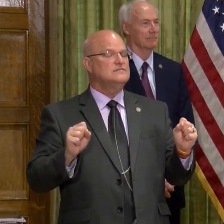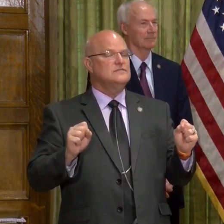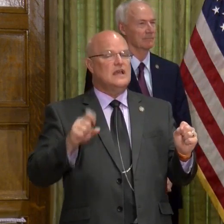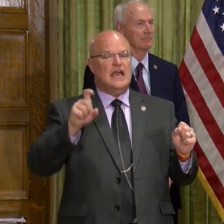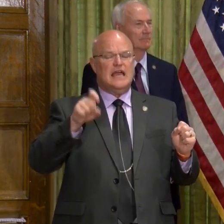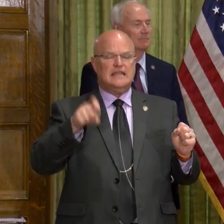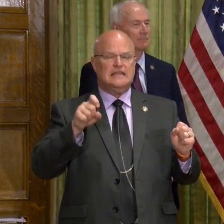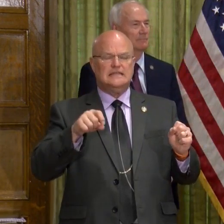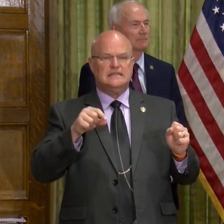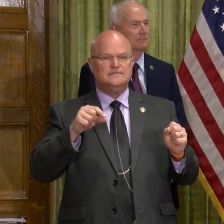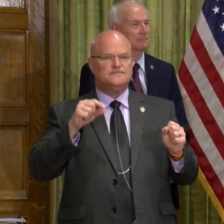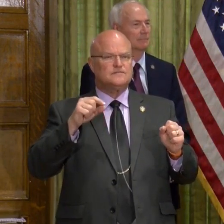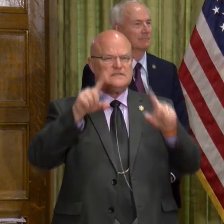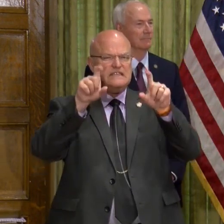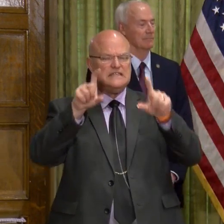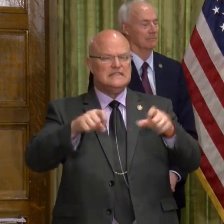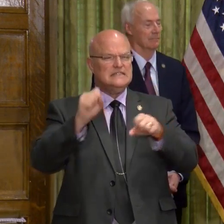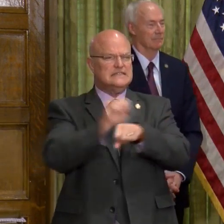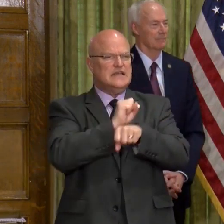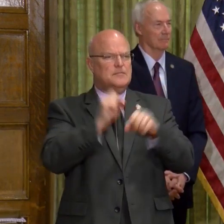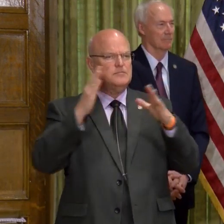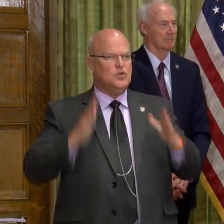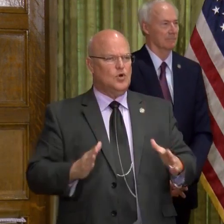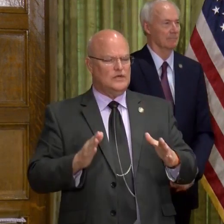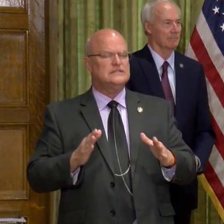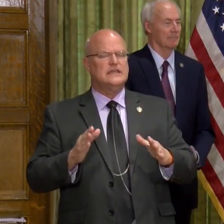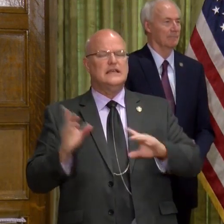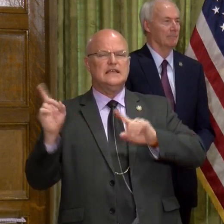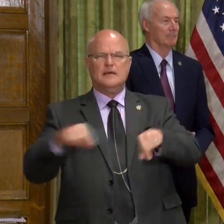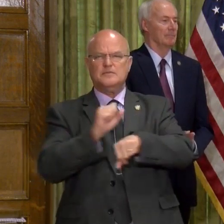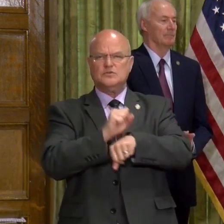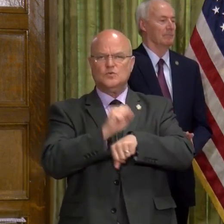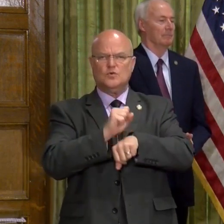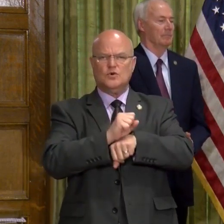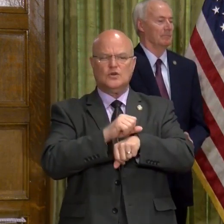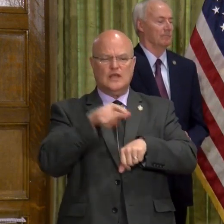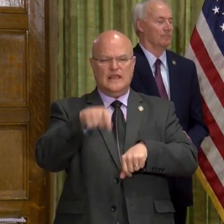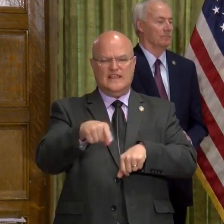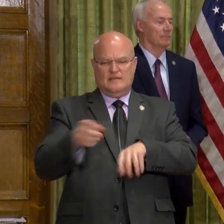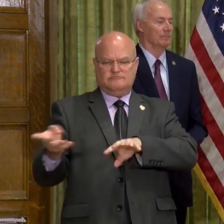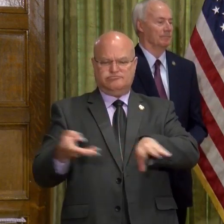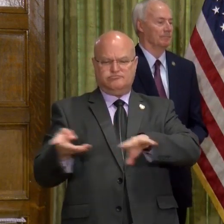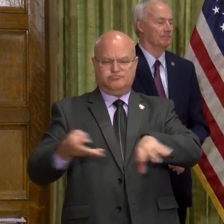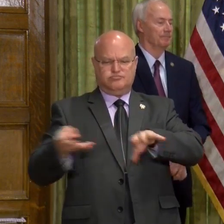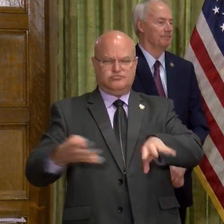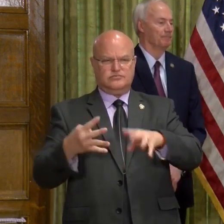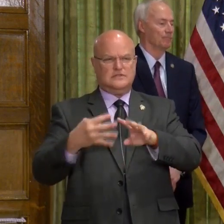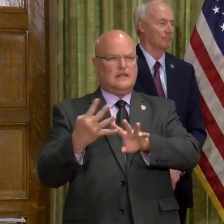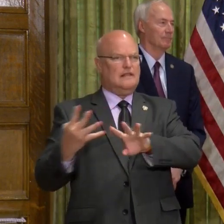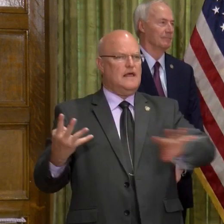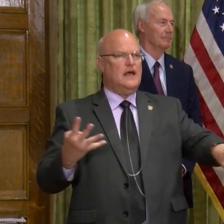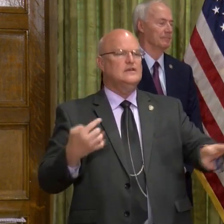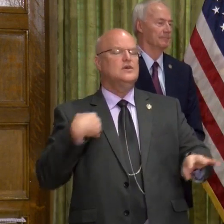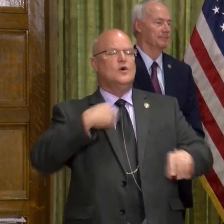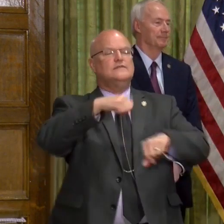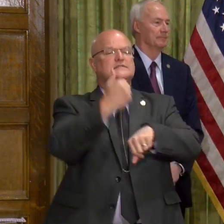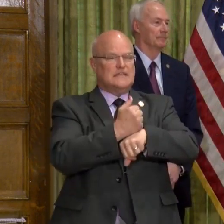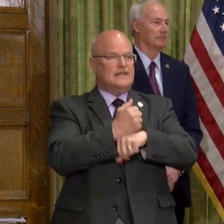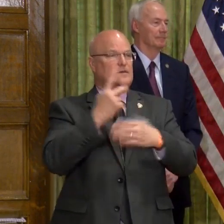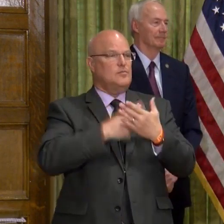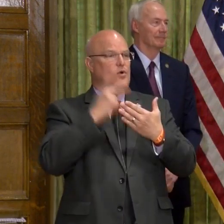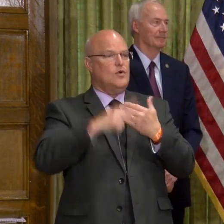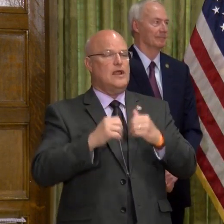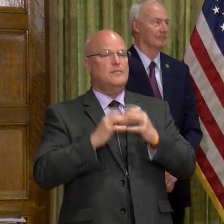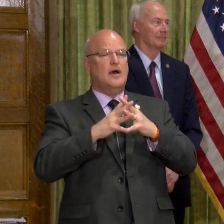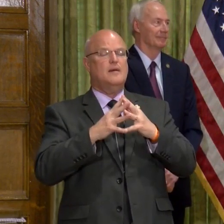scan their employees that are coming in to work on a processing line. We want to make sure that funds are available to them. So we've set this program up and are